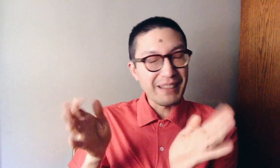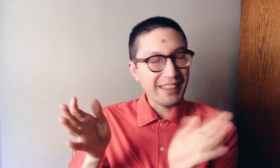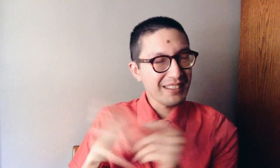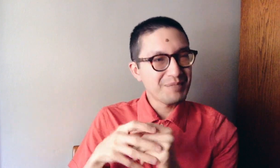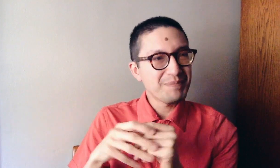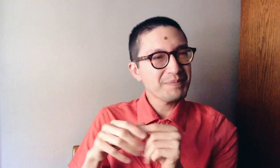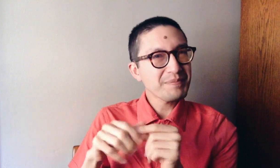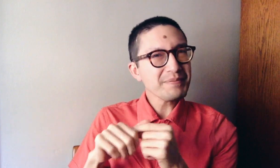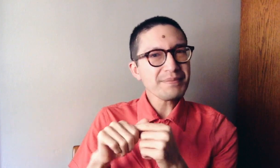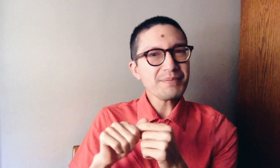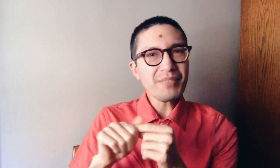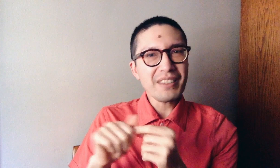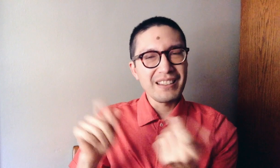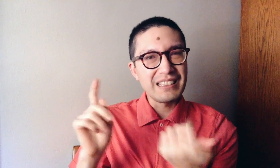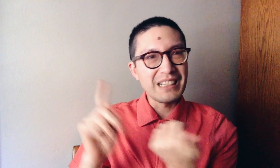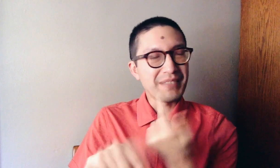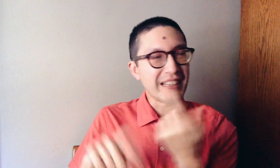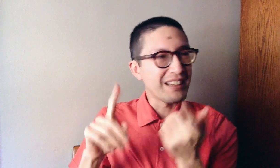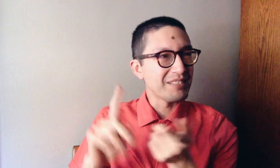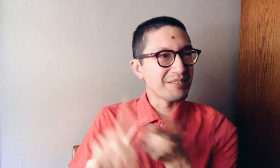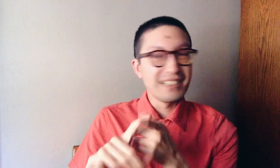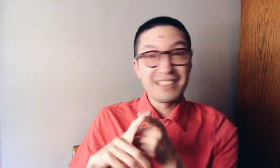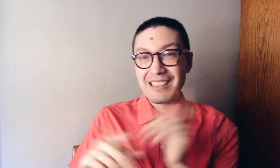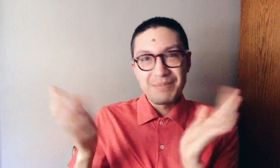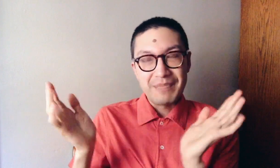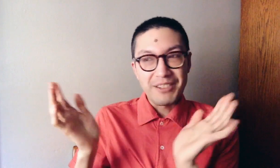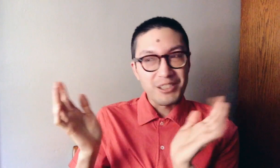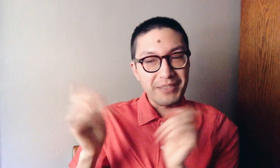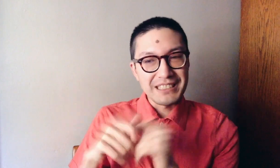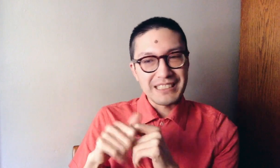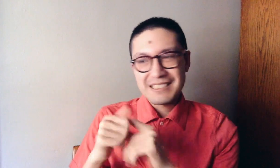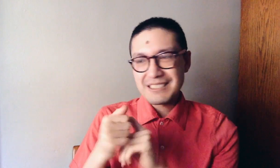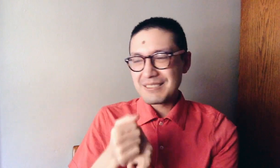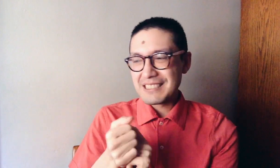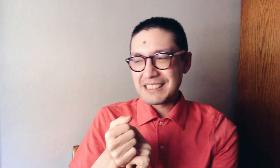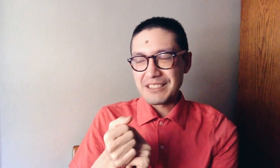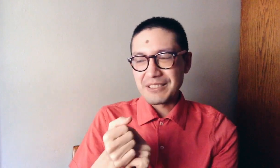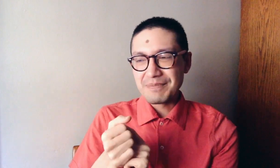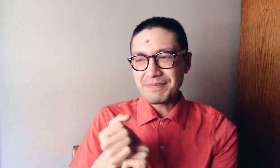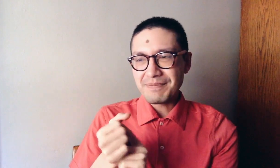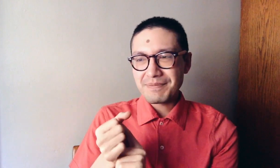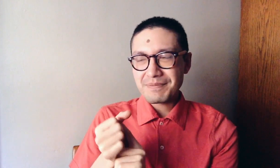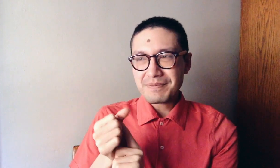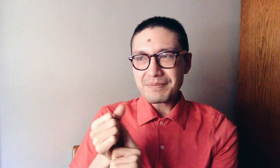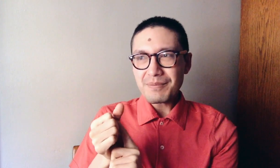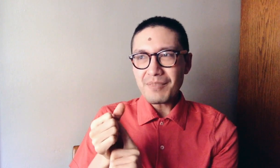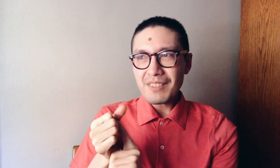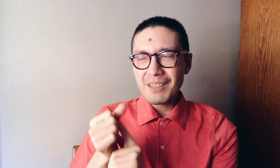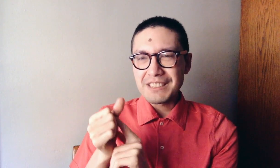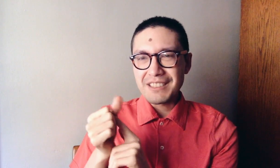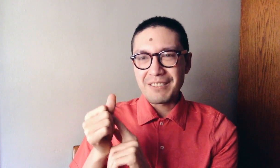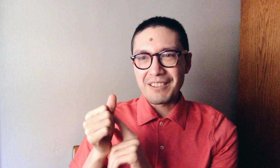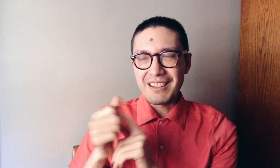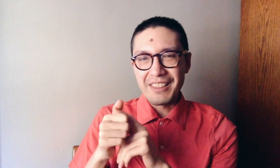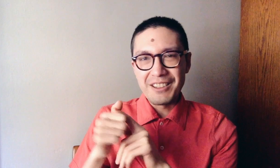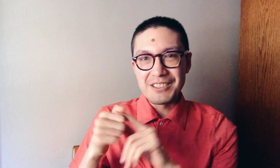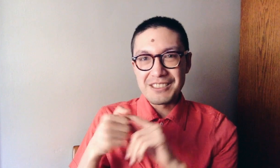month, uh, update on my photo projects. So, I'll be trying to work on those